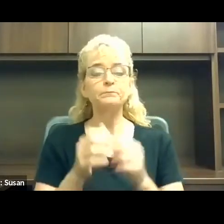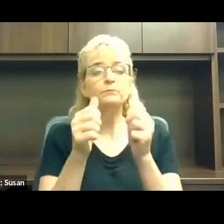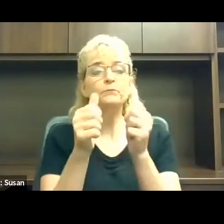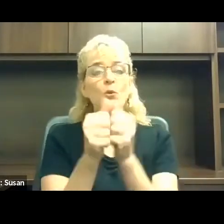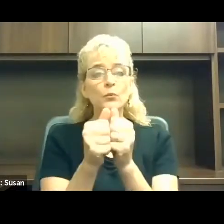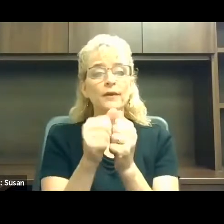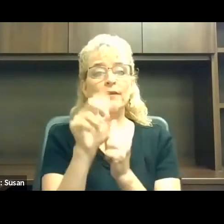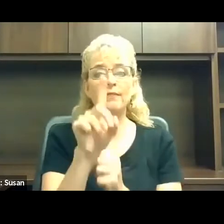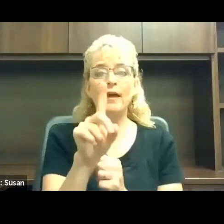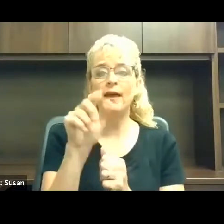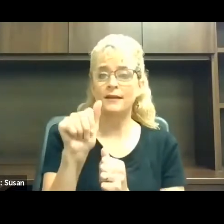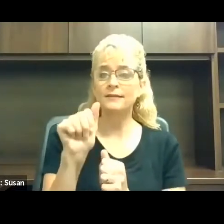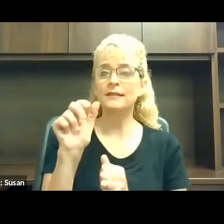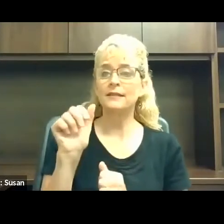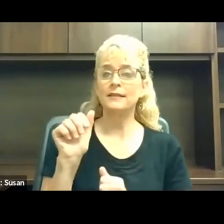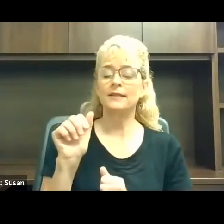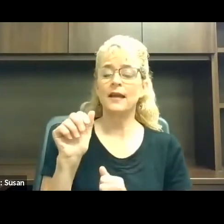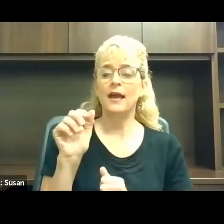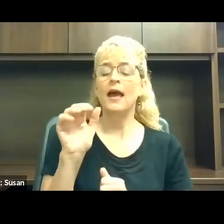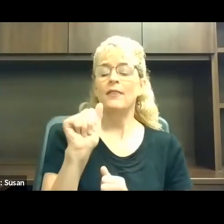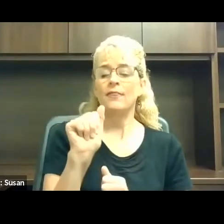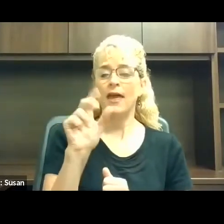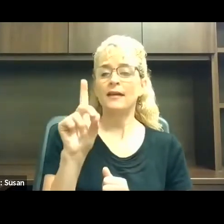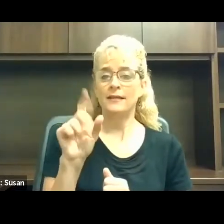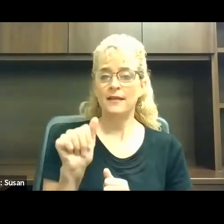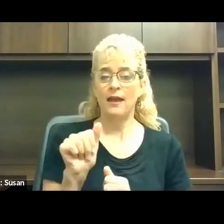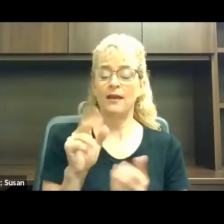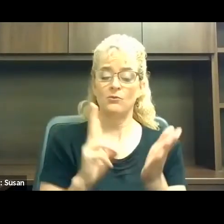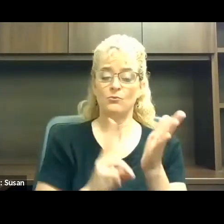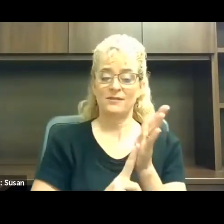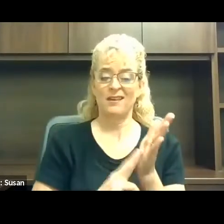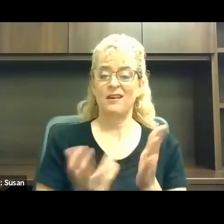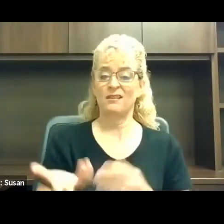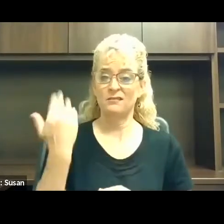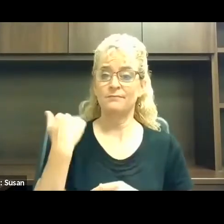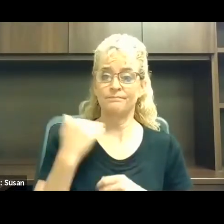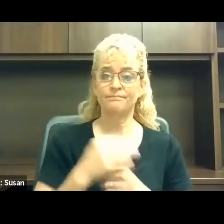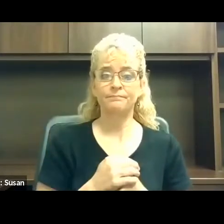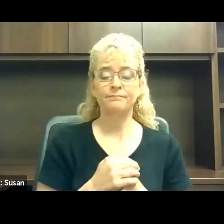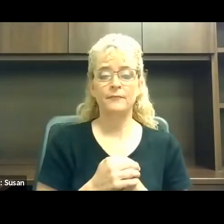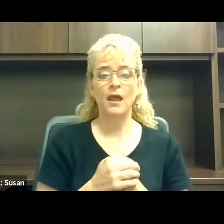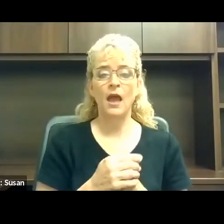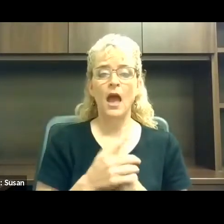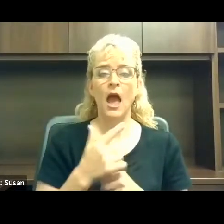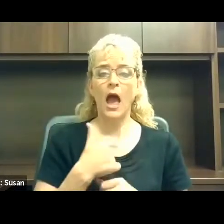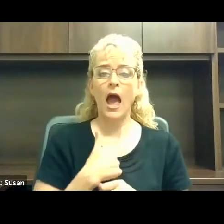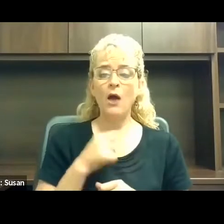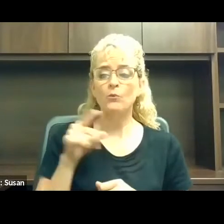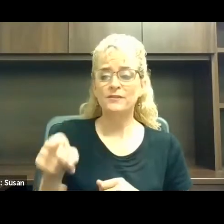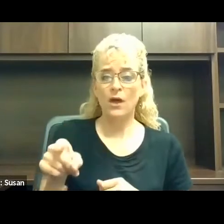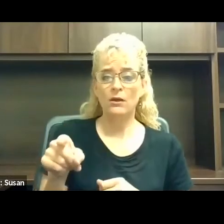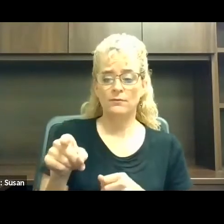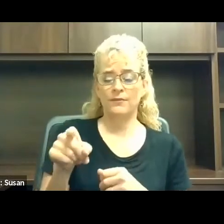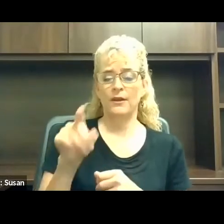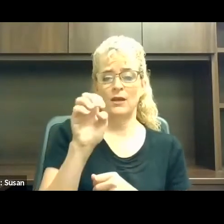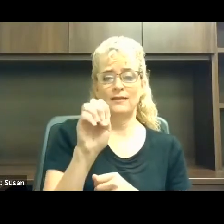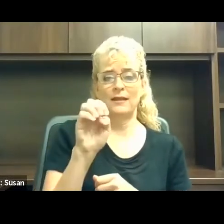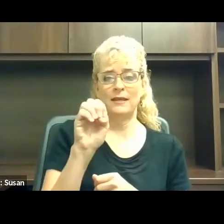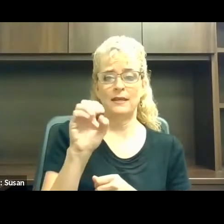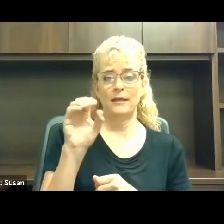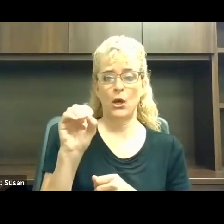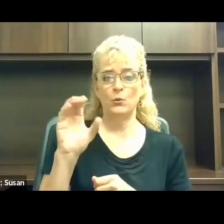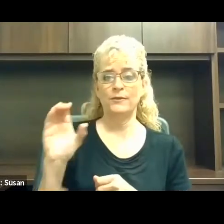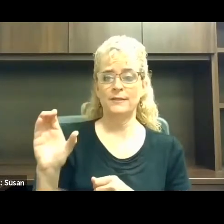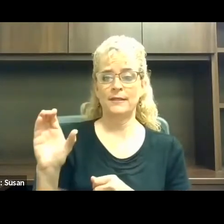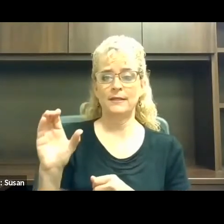was in fact signed, I was over at the EEOC and I